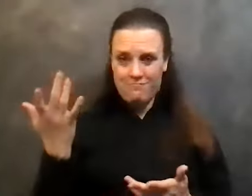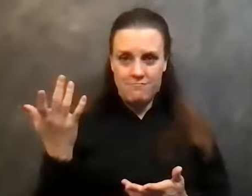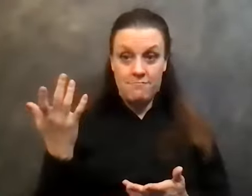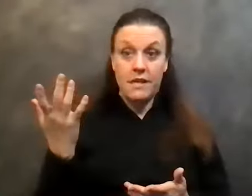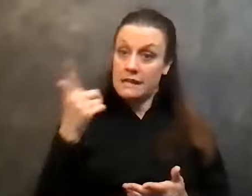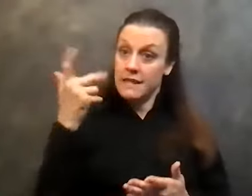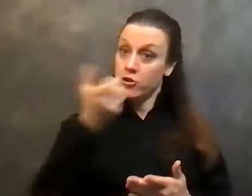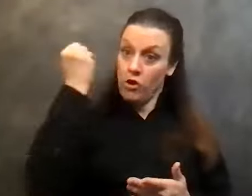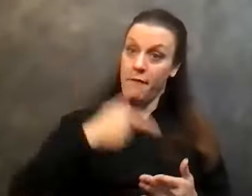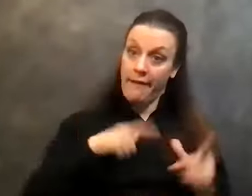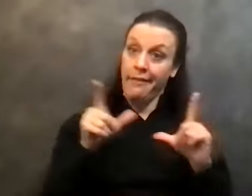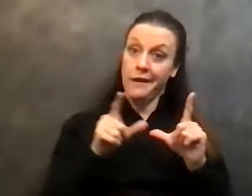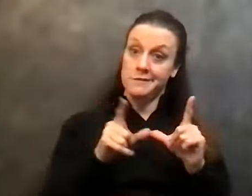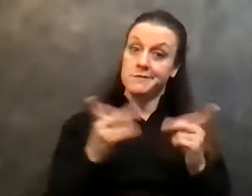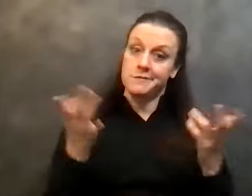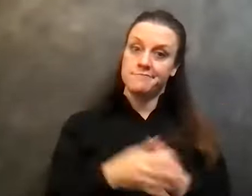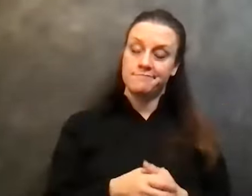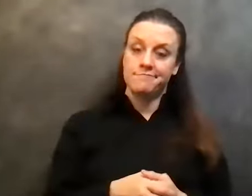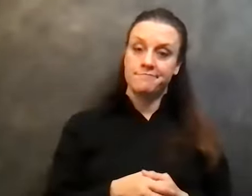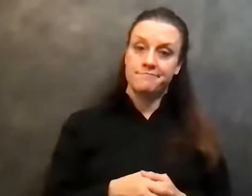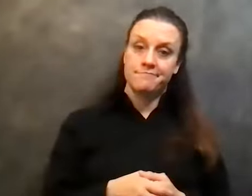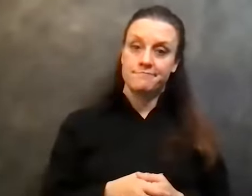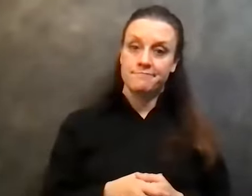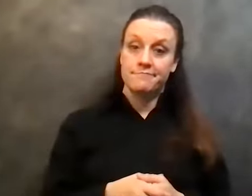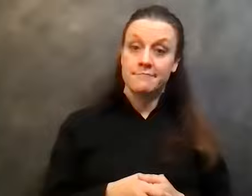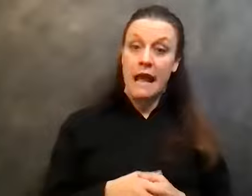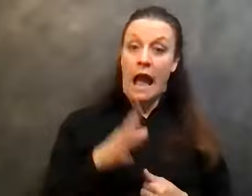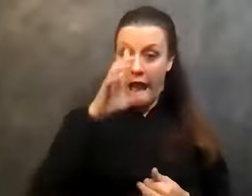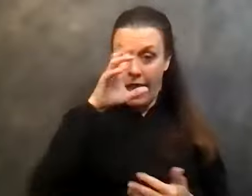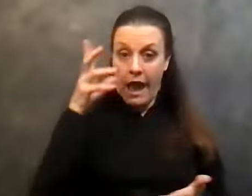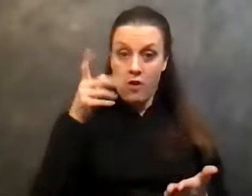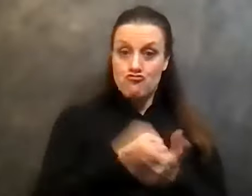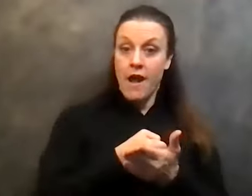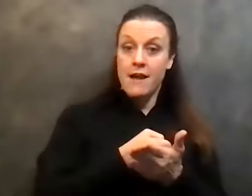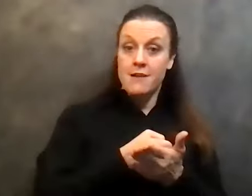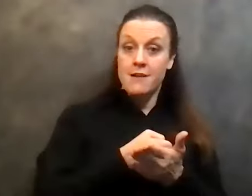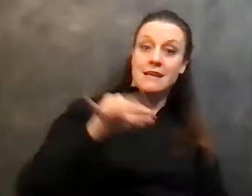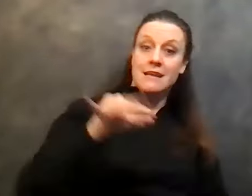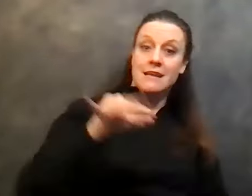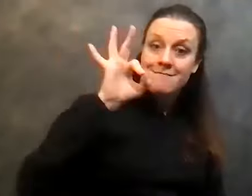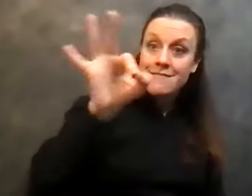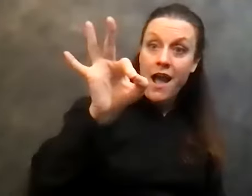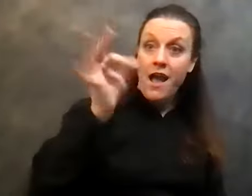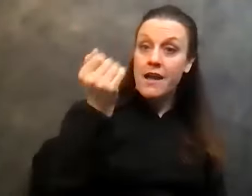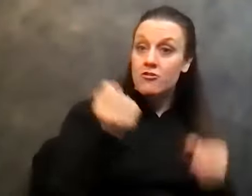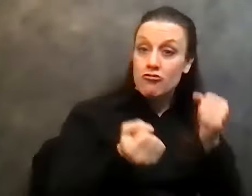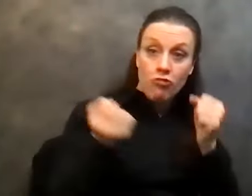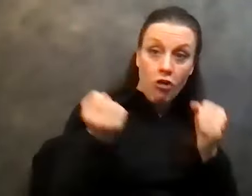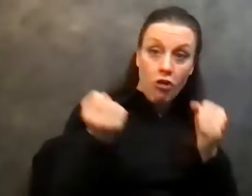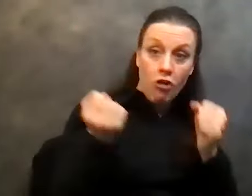license away a lot. Uh, I, crashed nine cars in, in, in drunken blackouts. I was the, the,